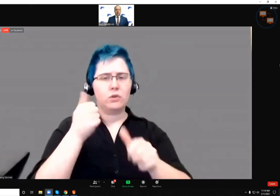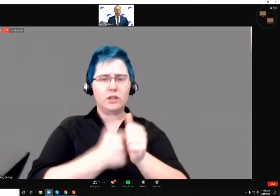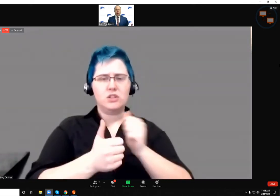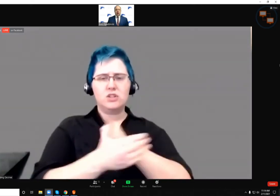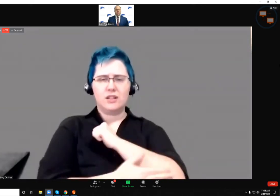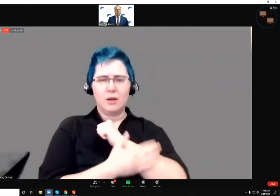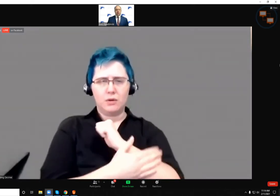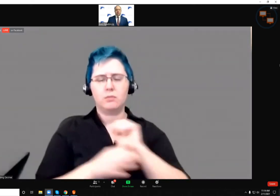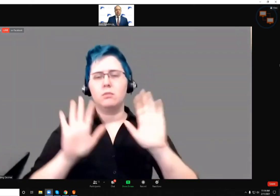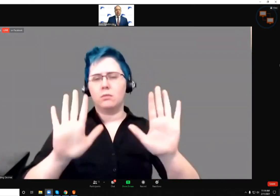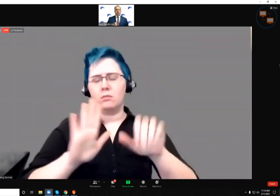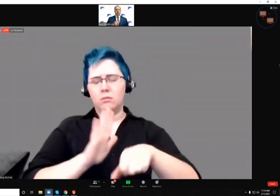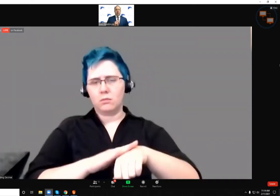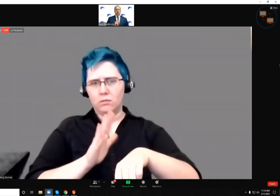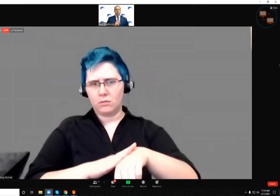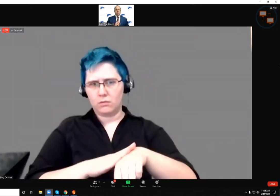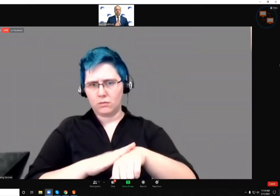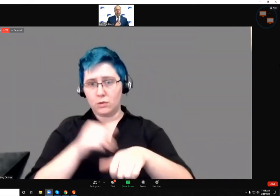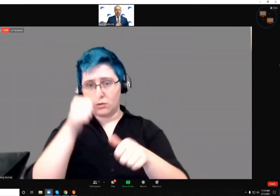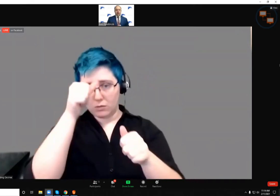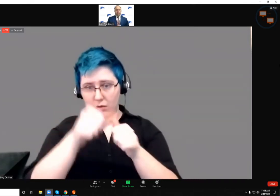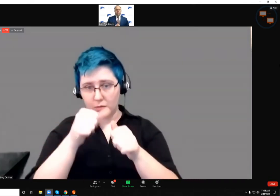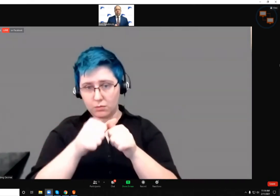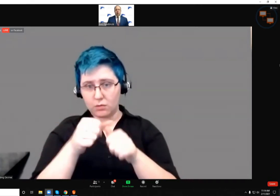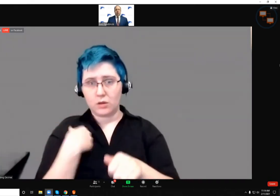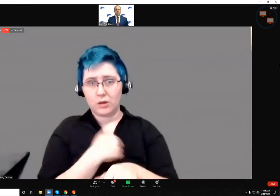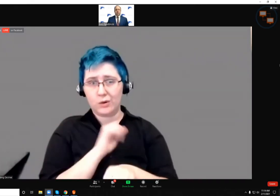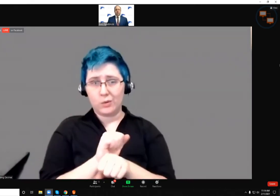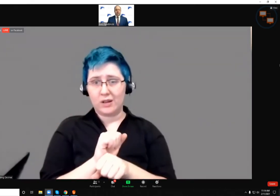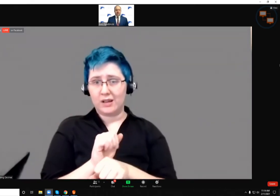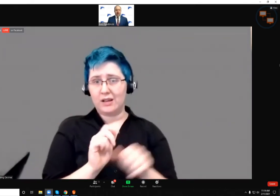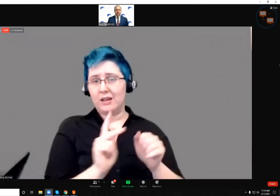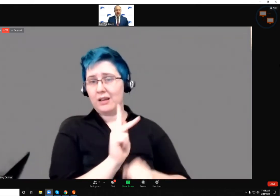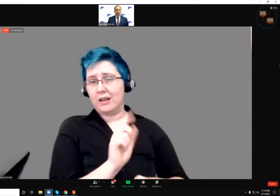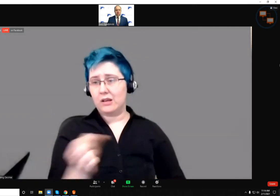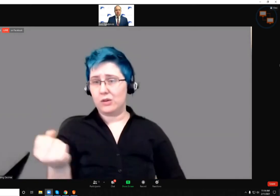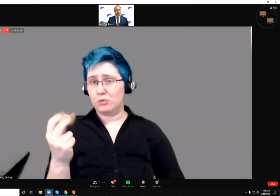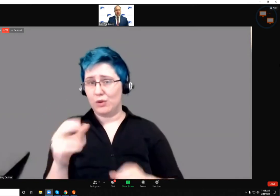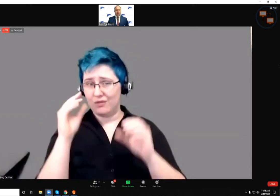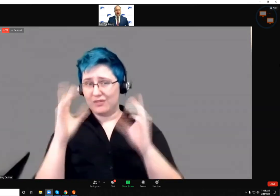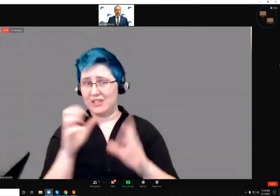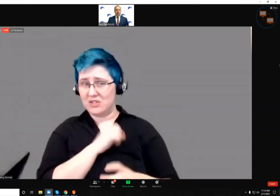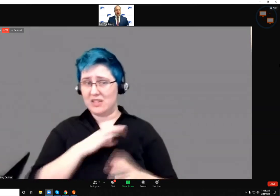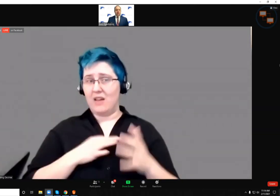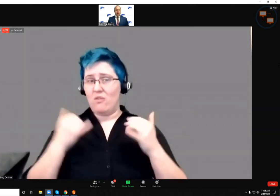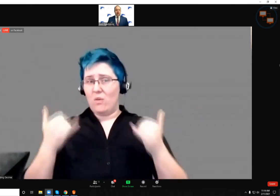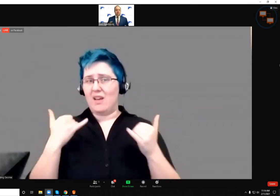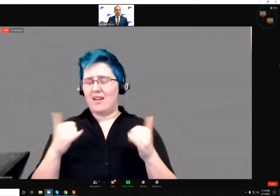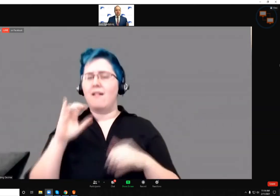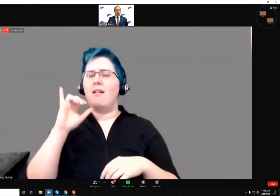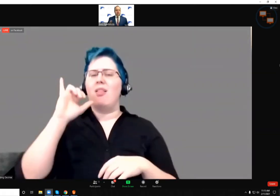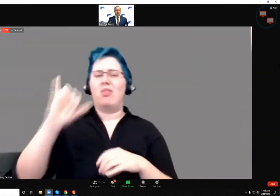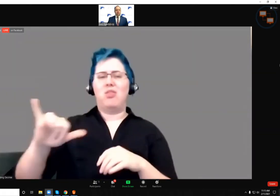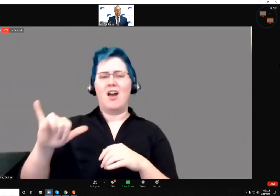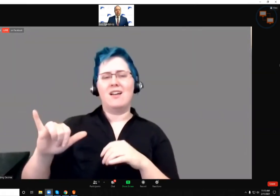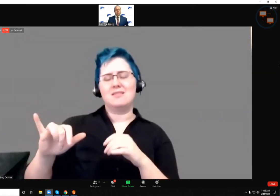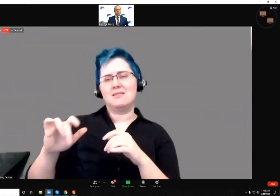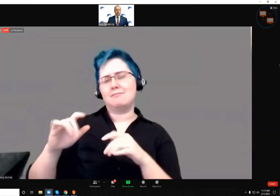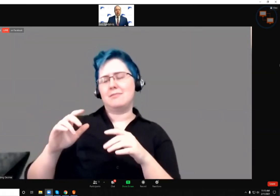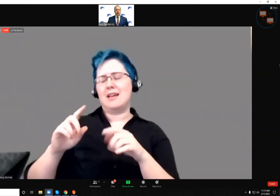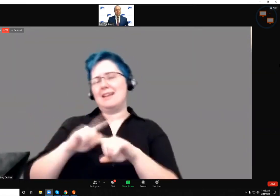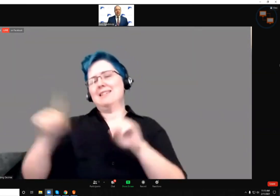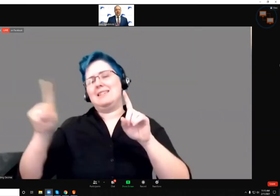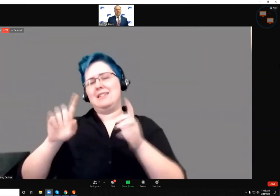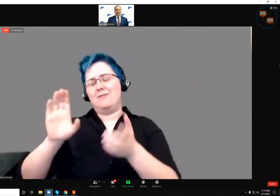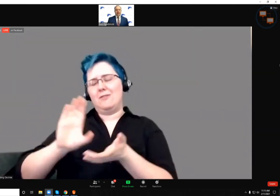Now, I caution us. Remember, we're working at the K through 12 teachers and staff right now. So that puts a little variable into